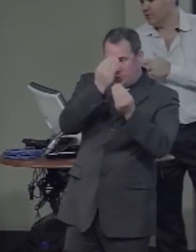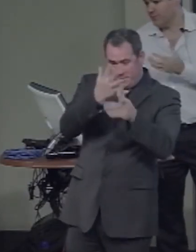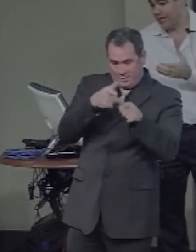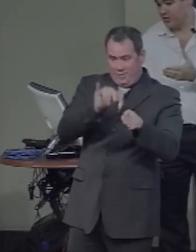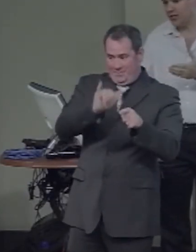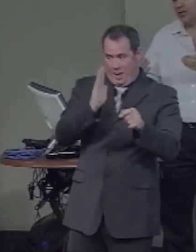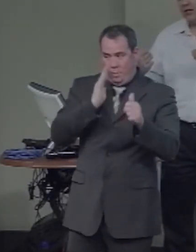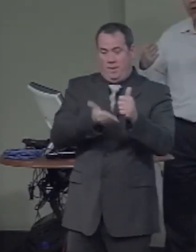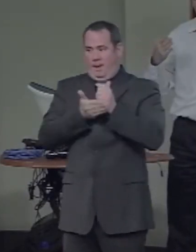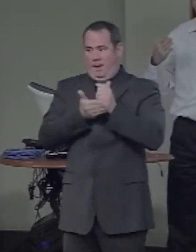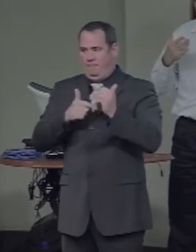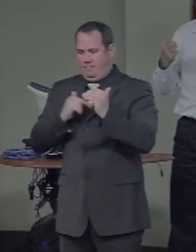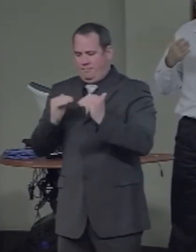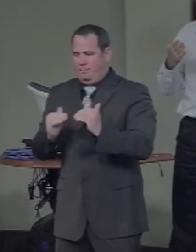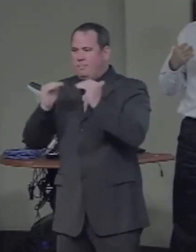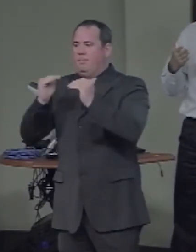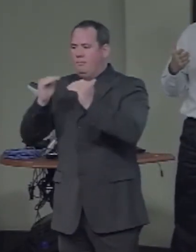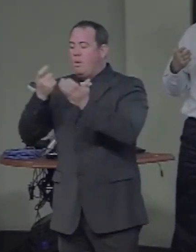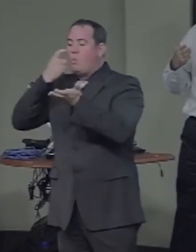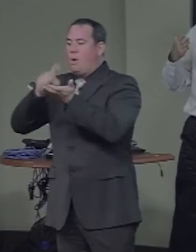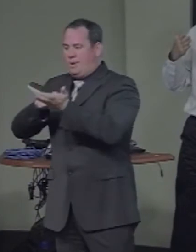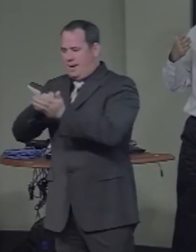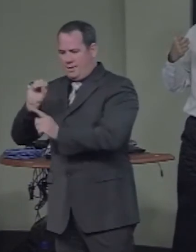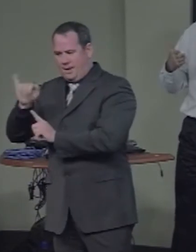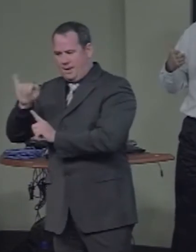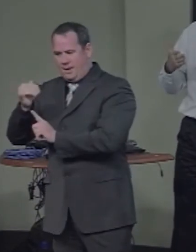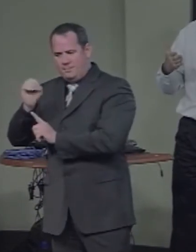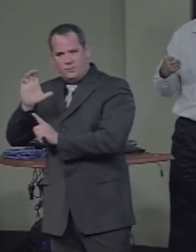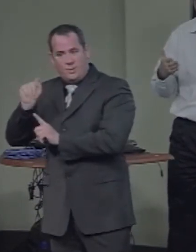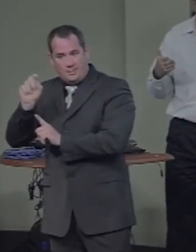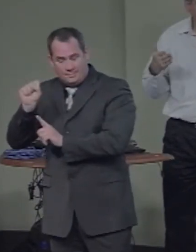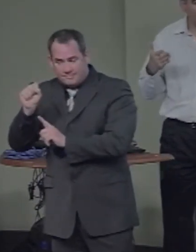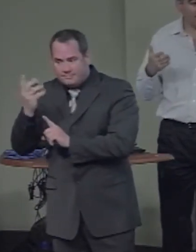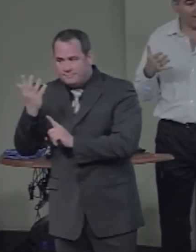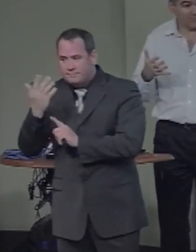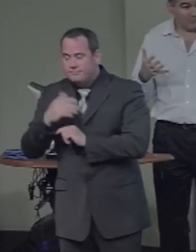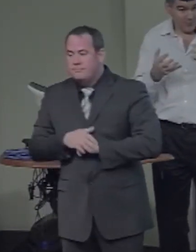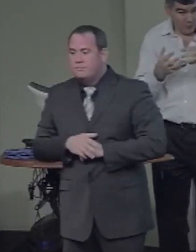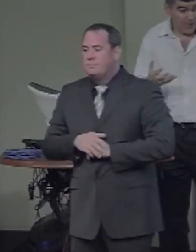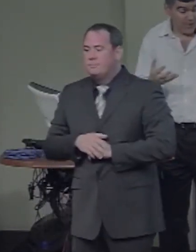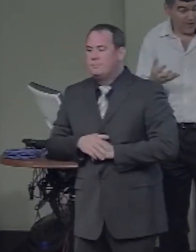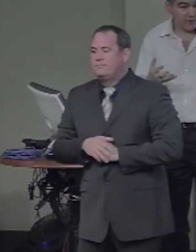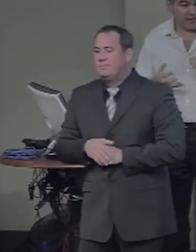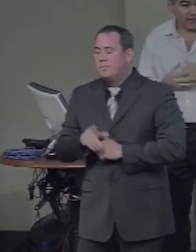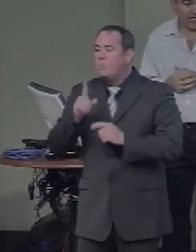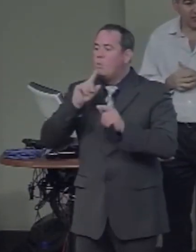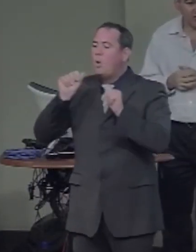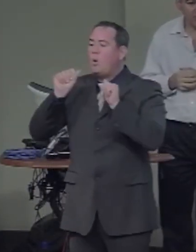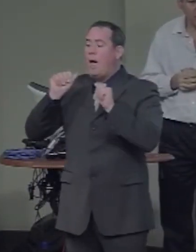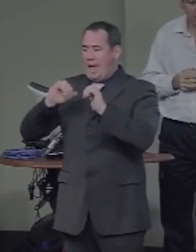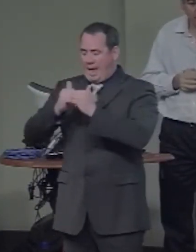So information can communicate best when you have direct connections between them.